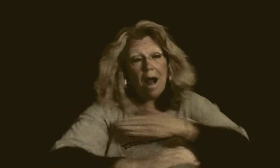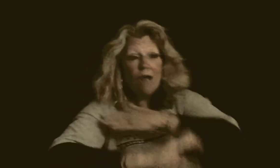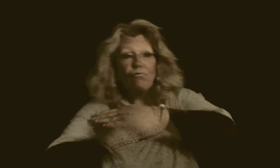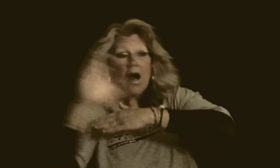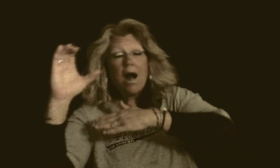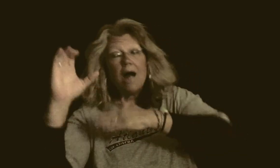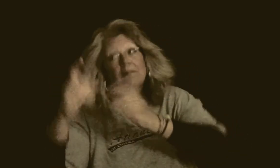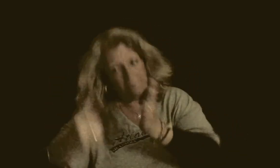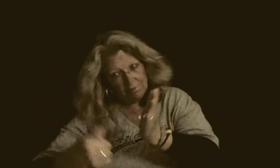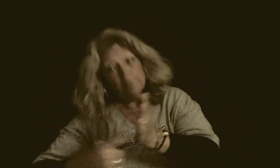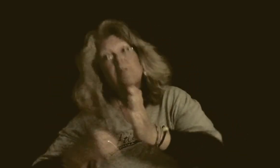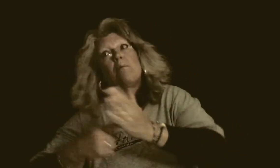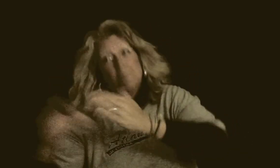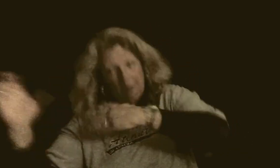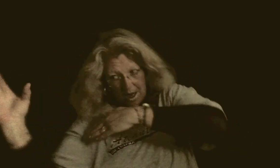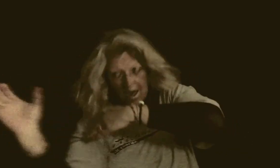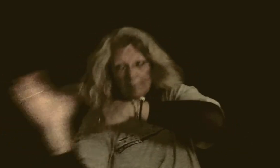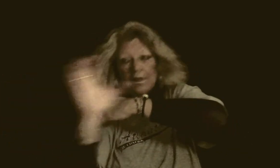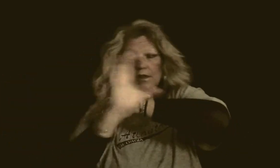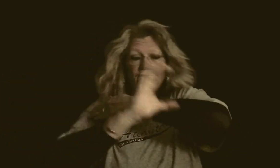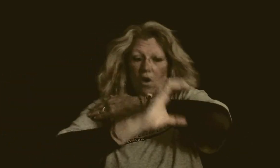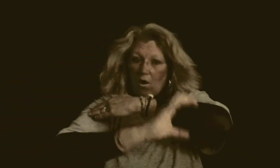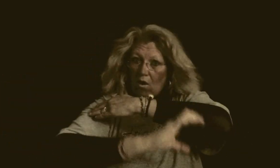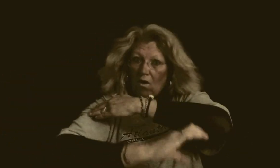rise sometimes doesn't fall